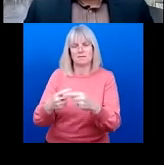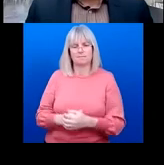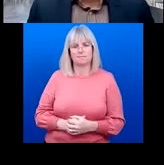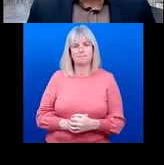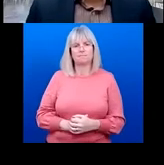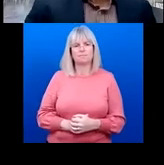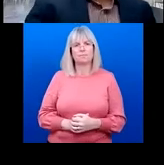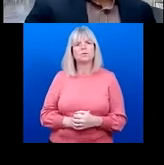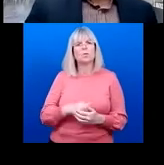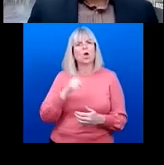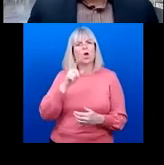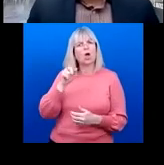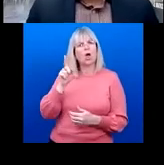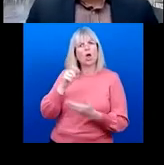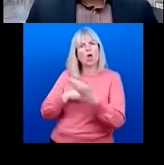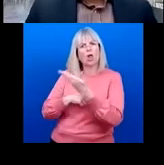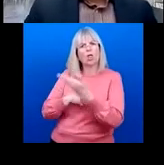very important to differentiate between.